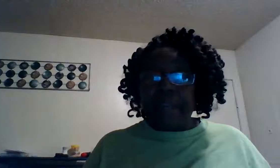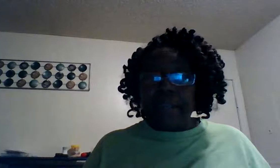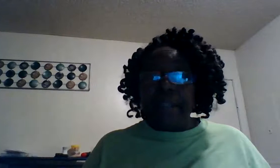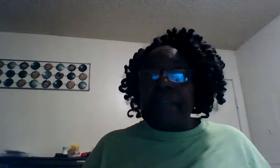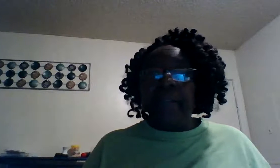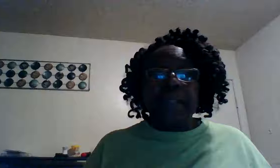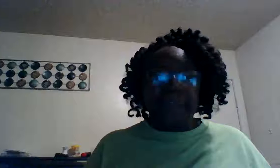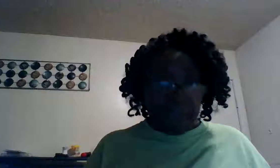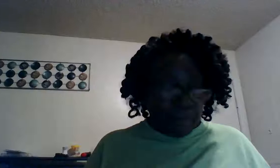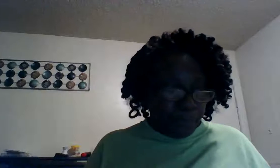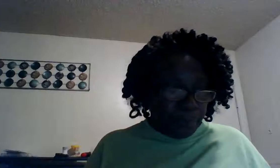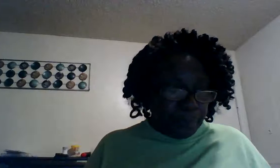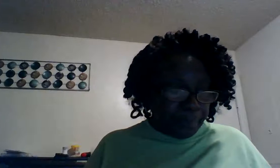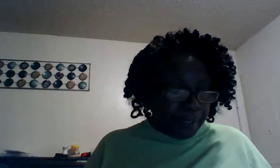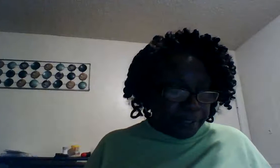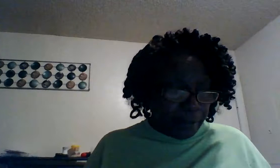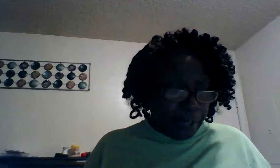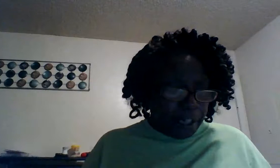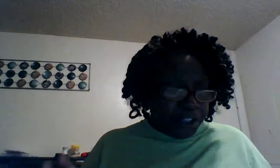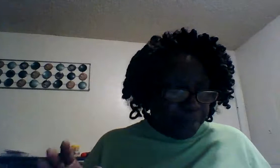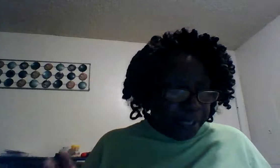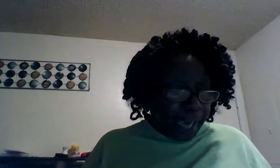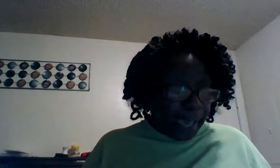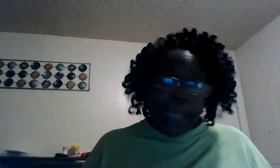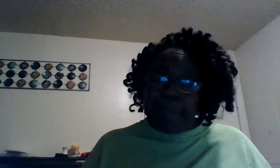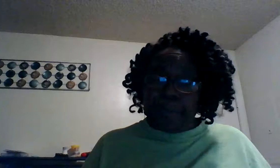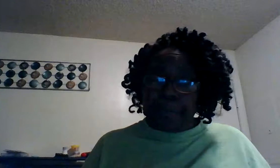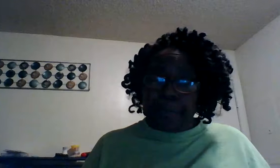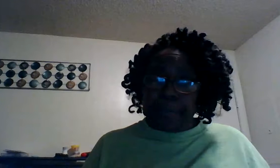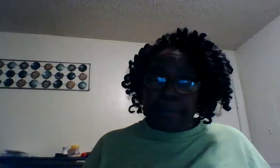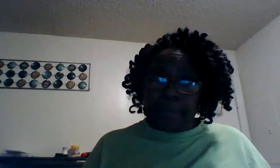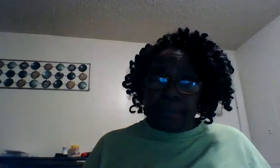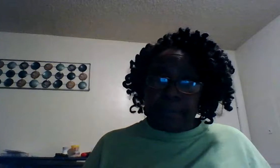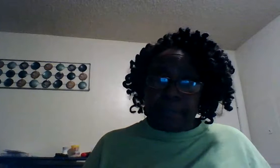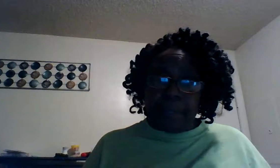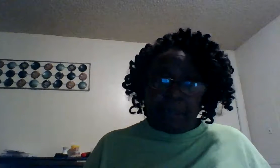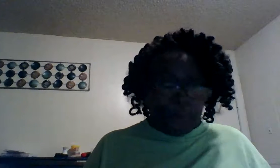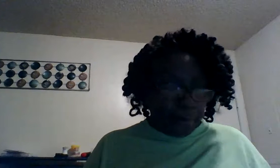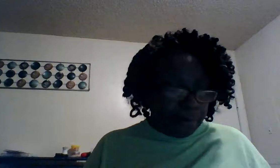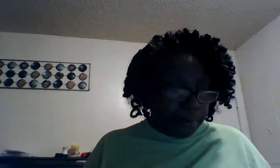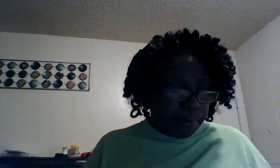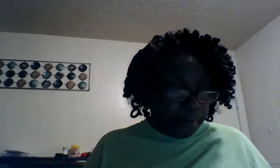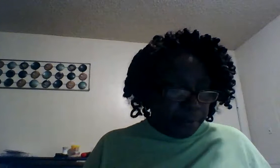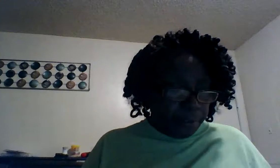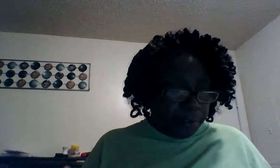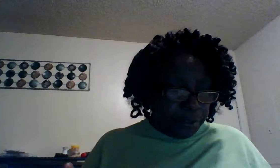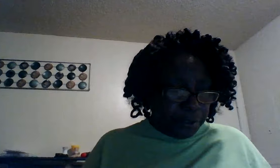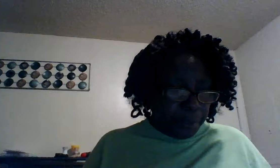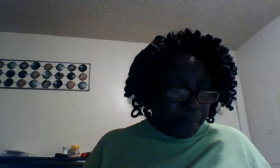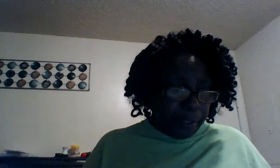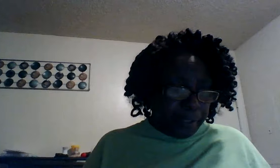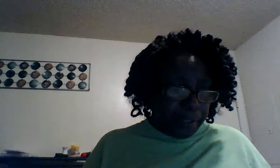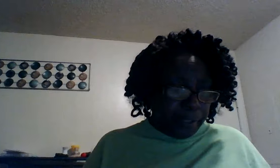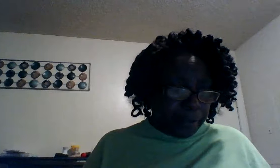nothing what we are we facing what we're be able come on to separate us